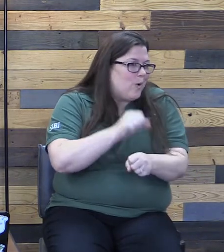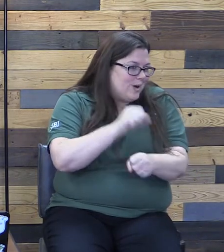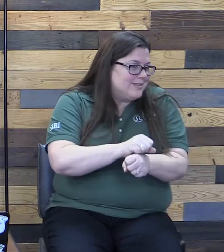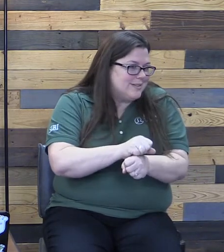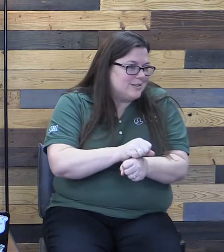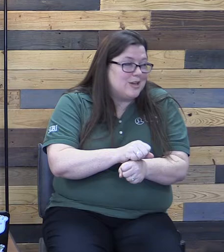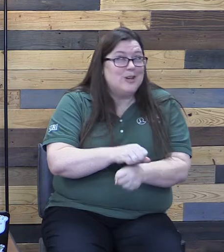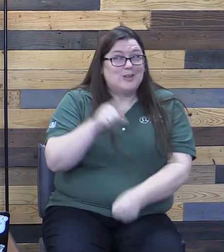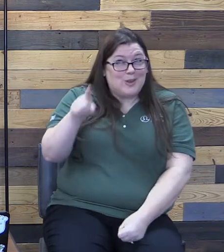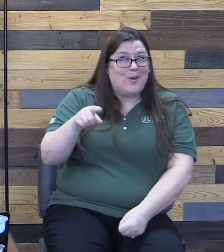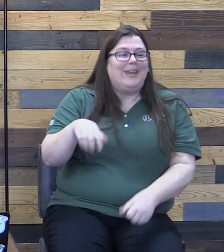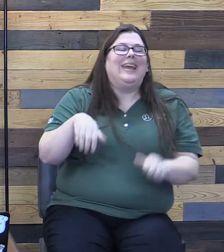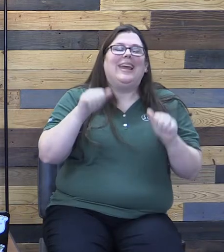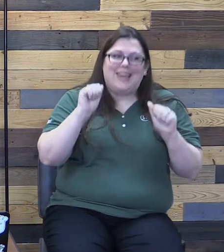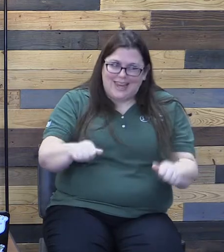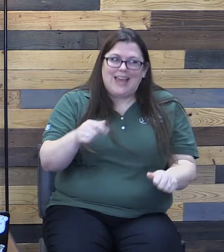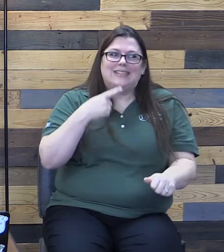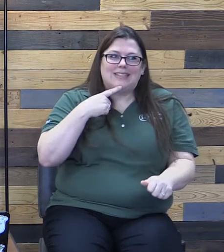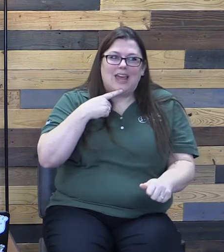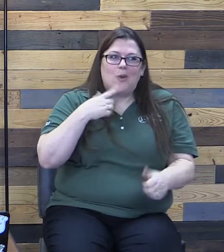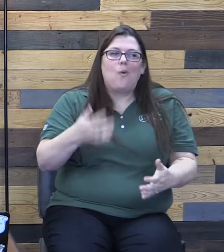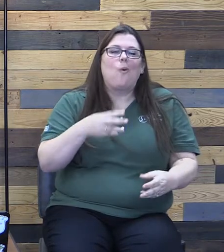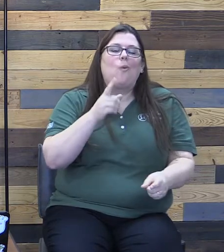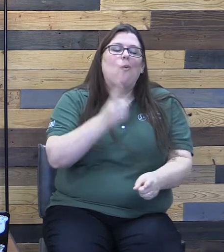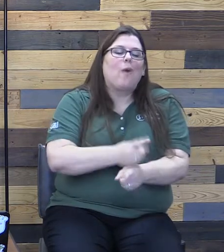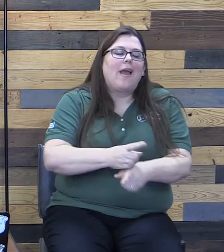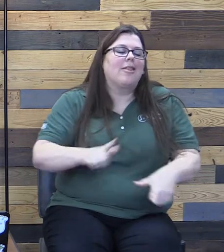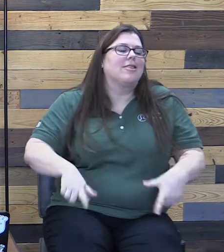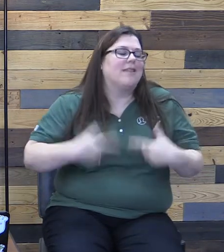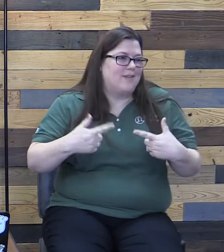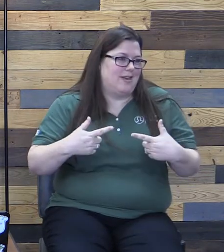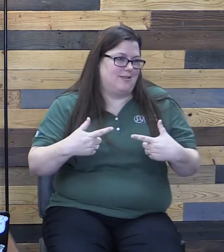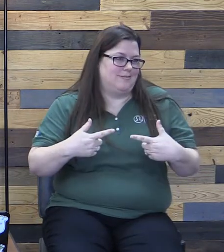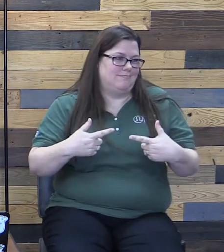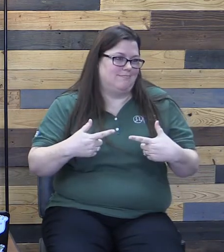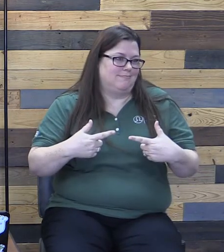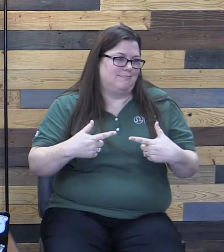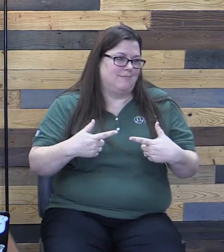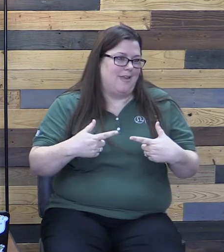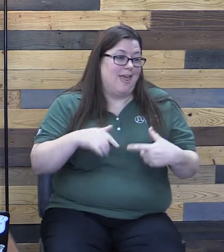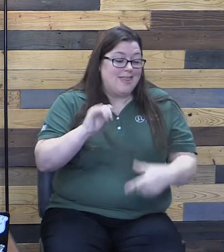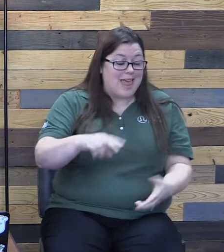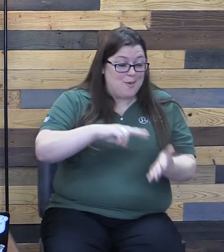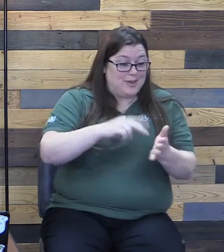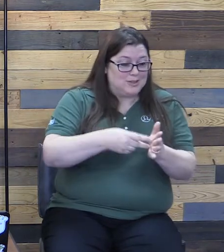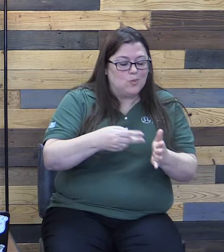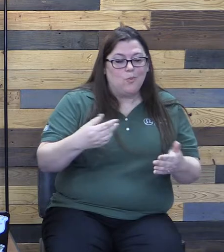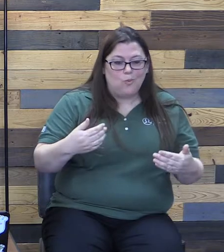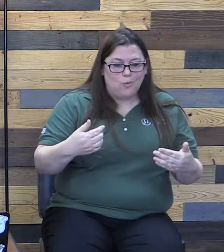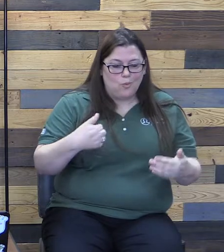like. And this righteousness means that we can have a right relationship with him as we live.